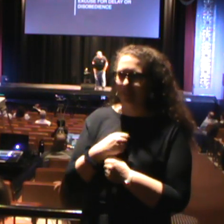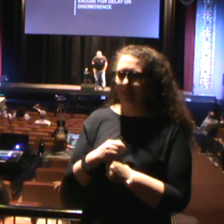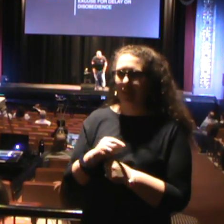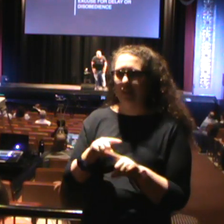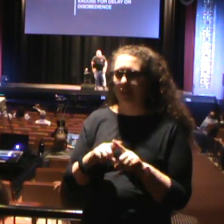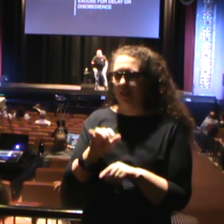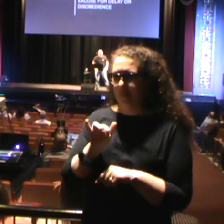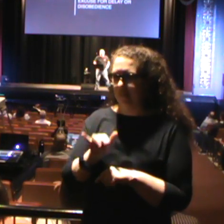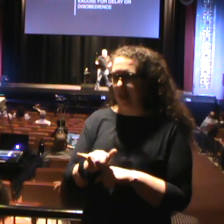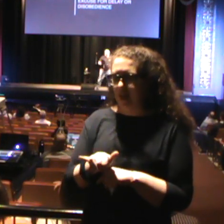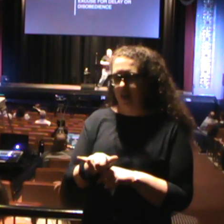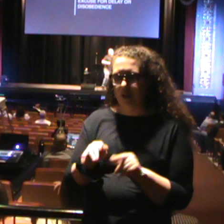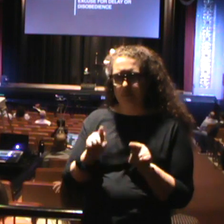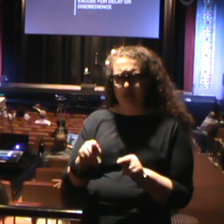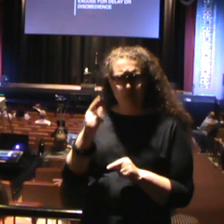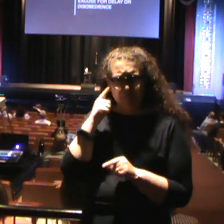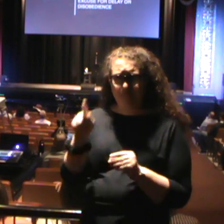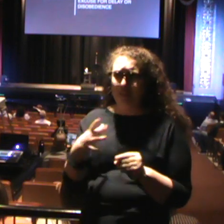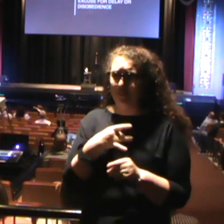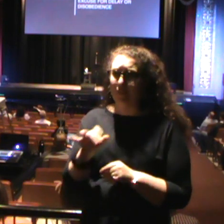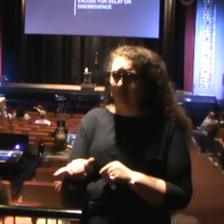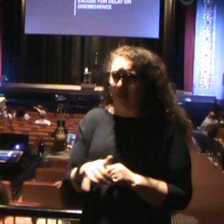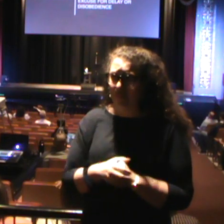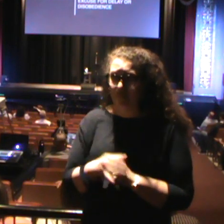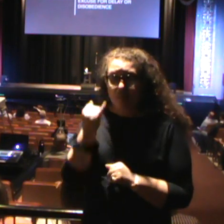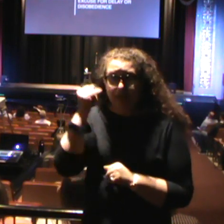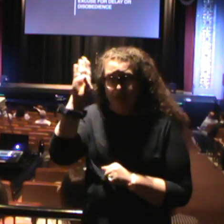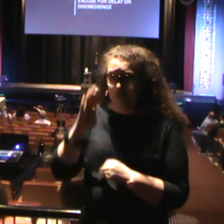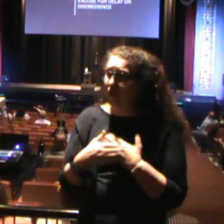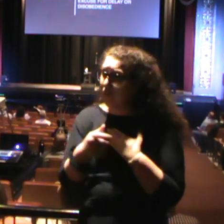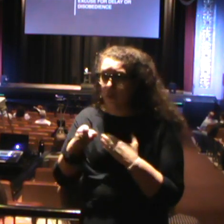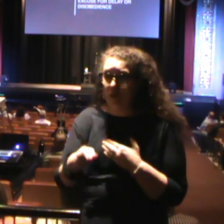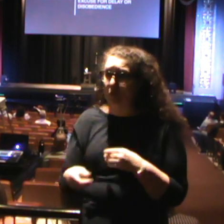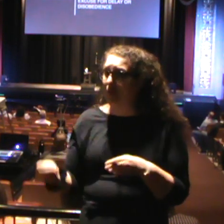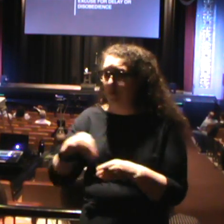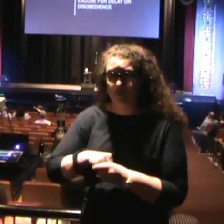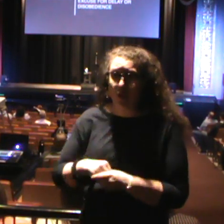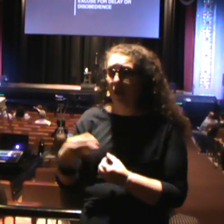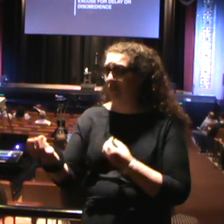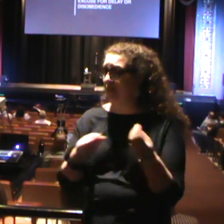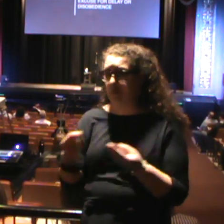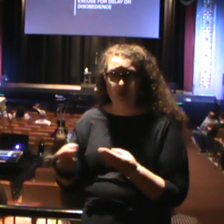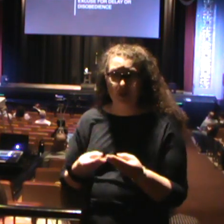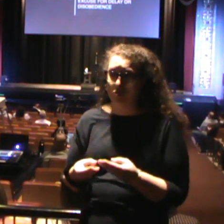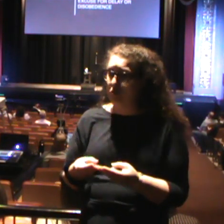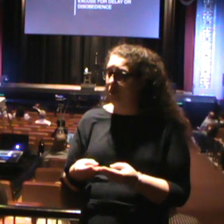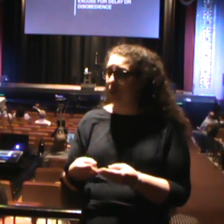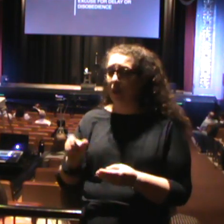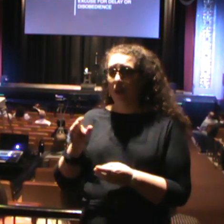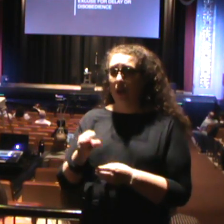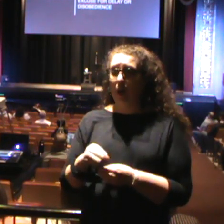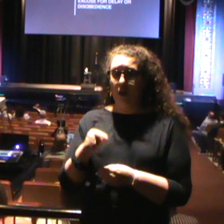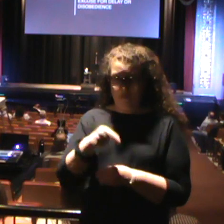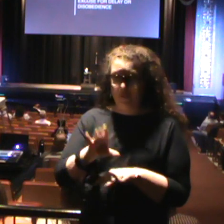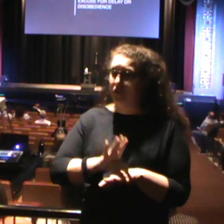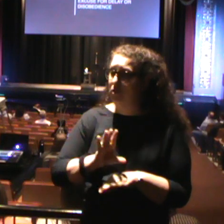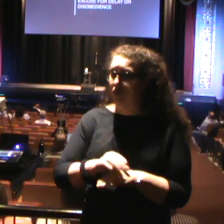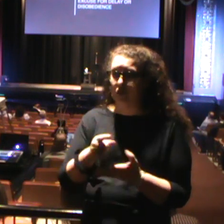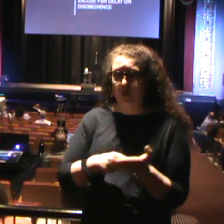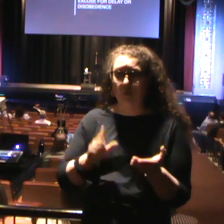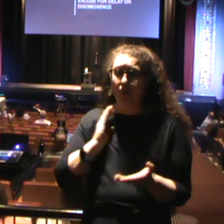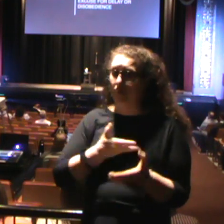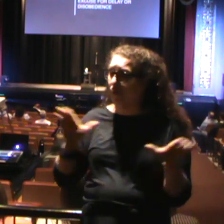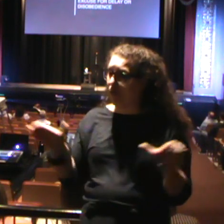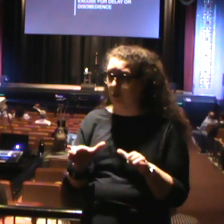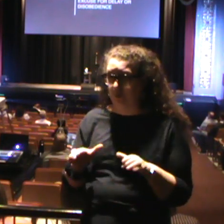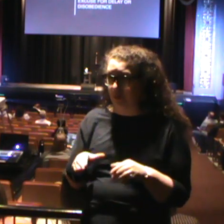mentality. If God is calling you to be a part of the ministry of Beacon Hill and what we are doing, I've got news